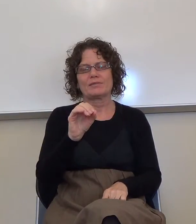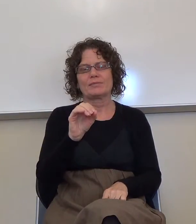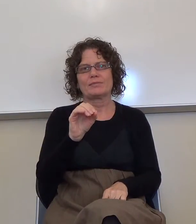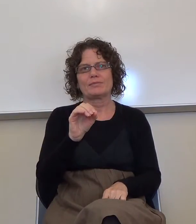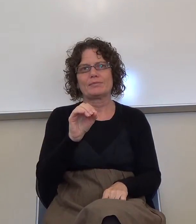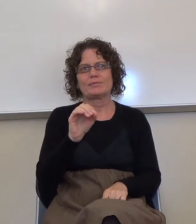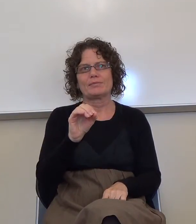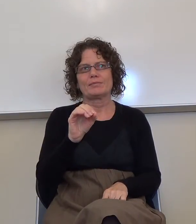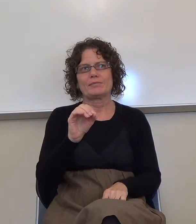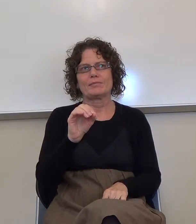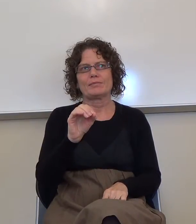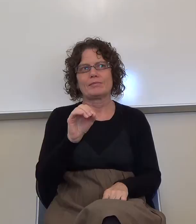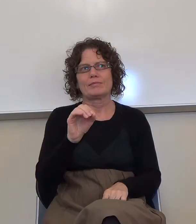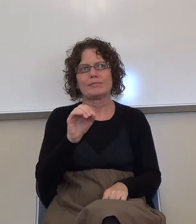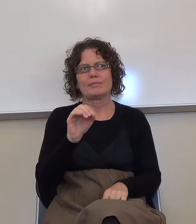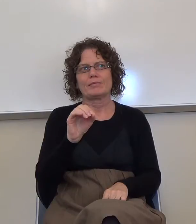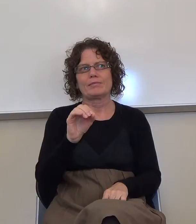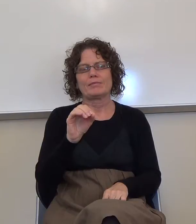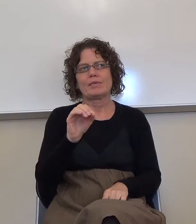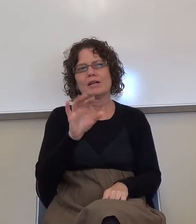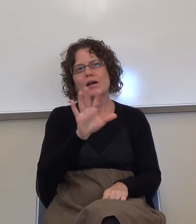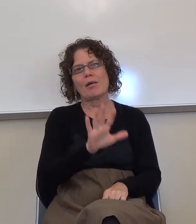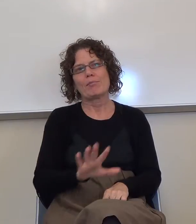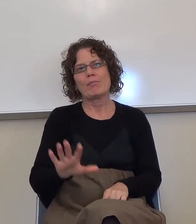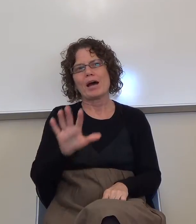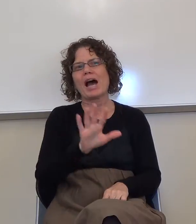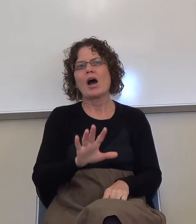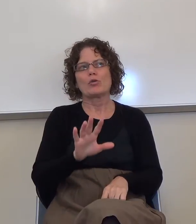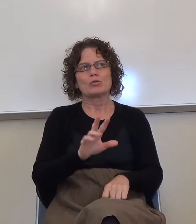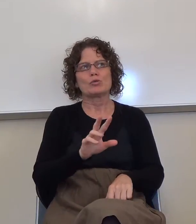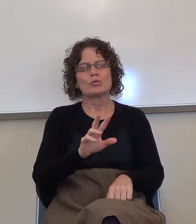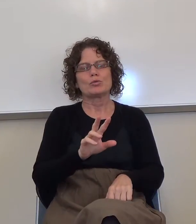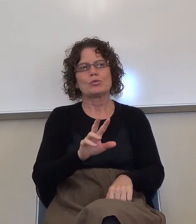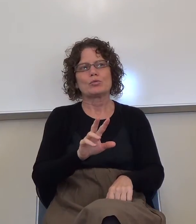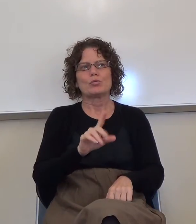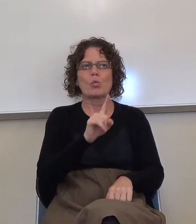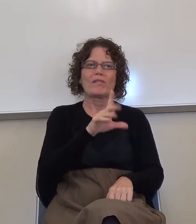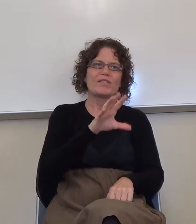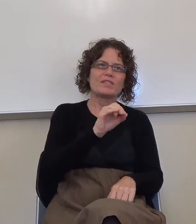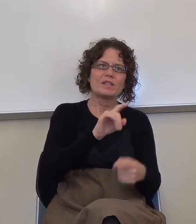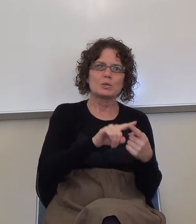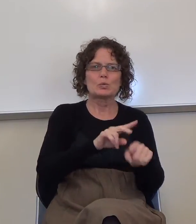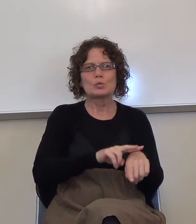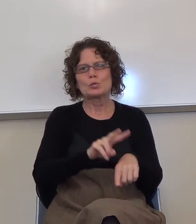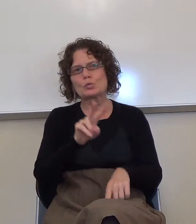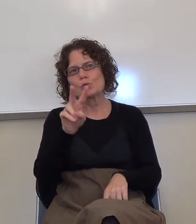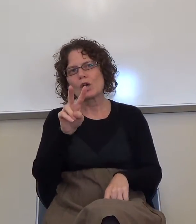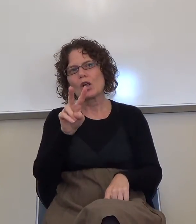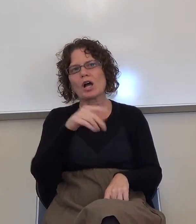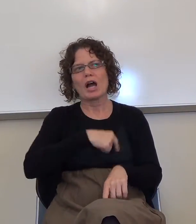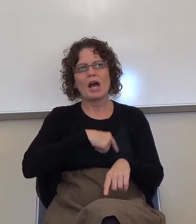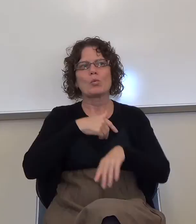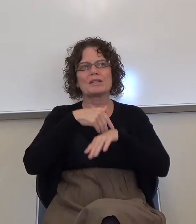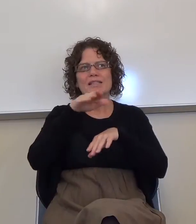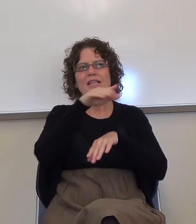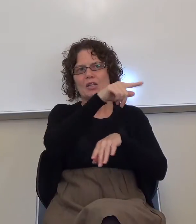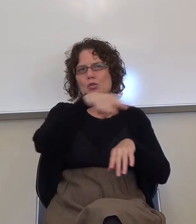Okay. So about 2 o'clock, 1.50, 2 o'clock. I will send Reading Cafe people down there.